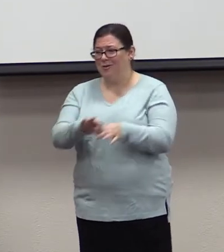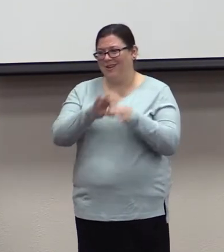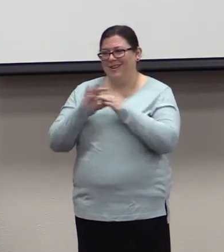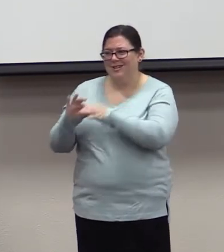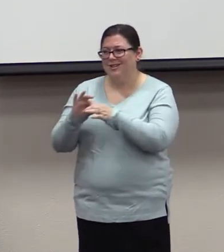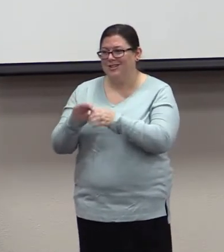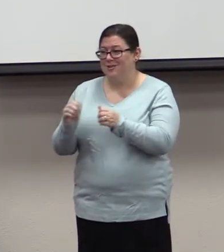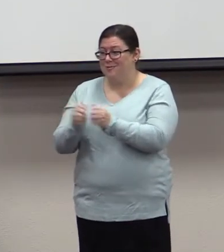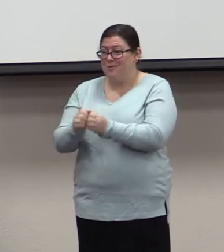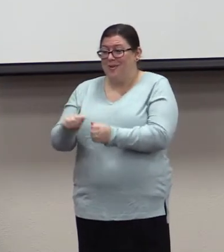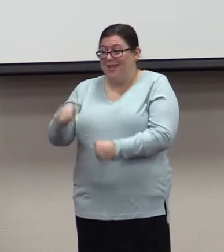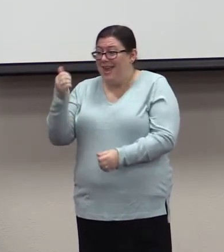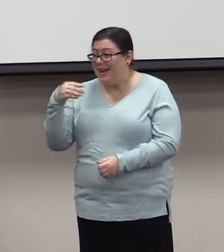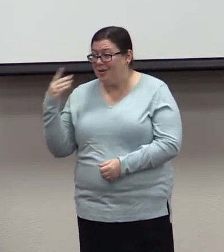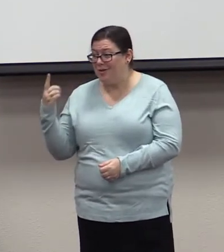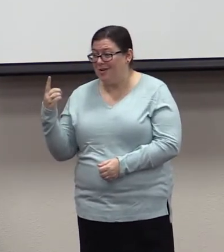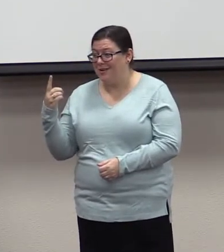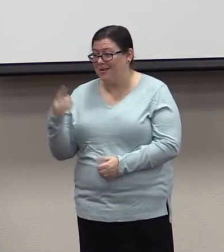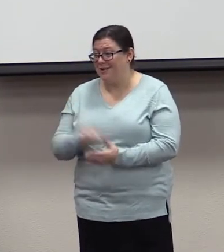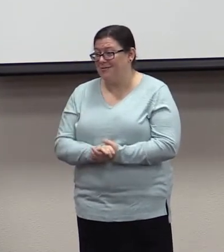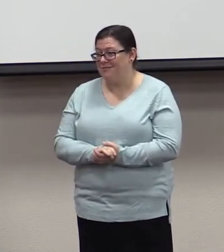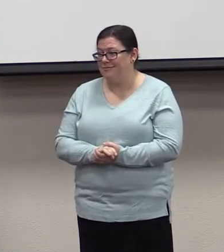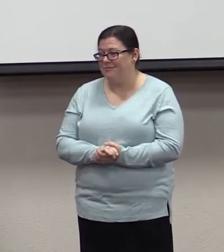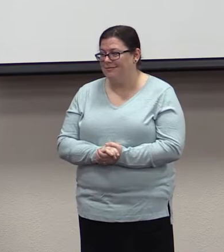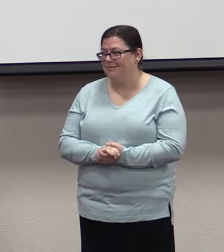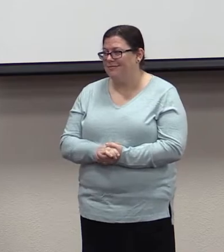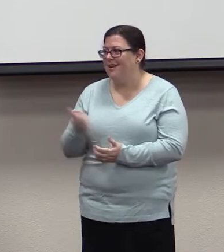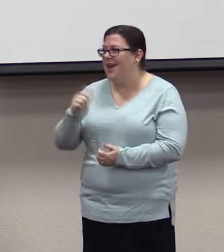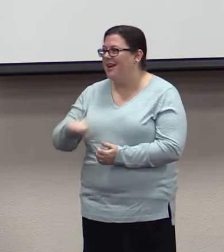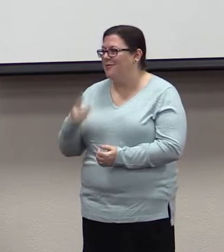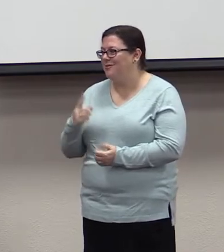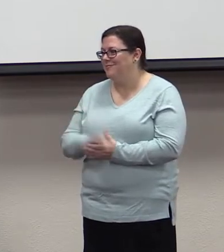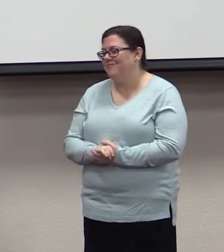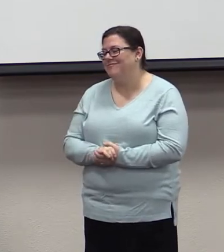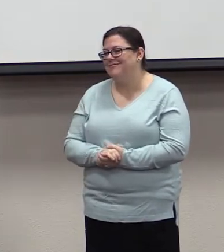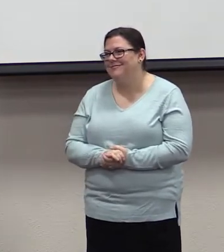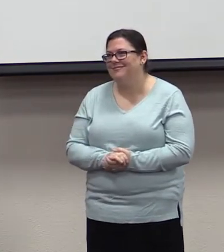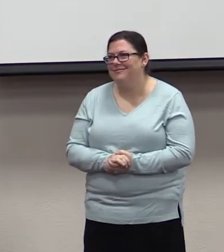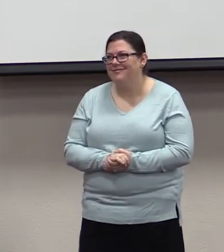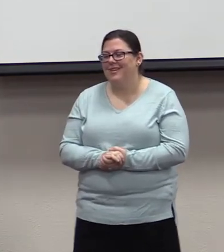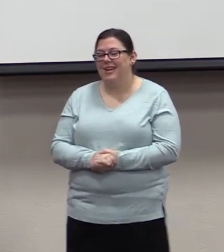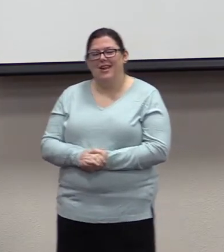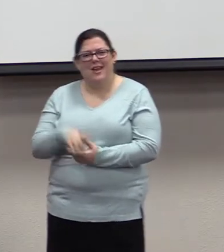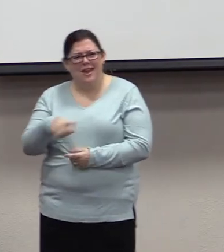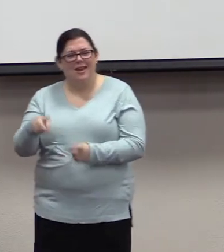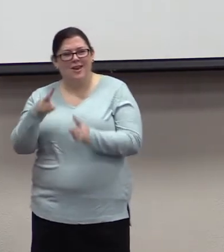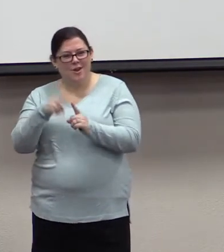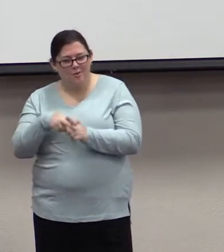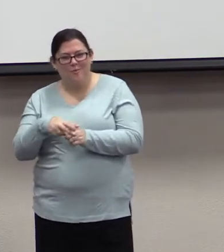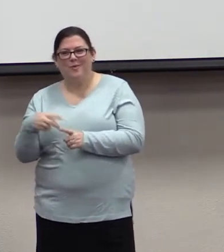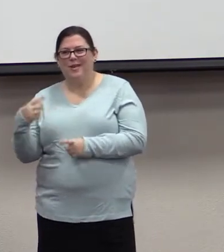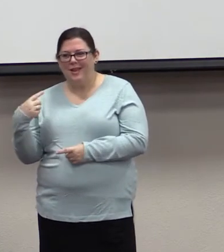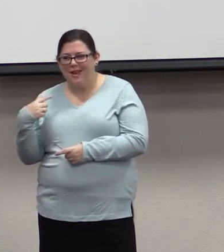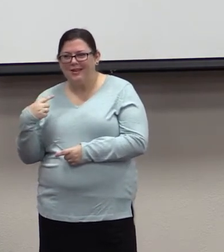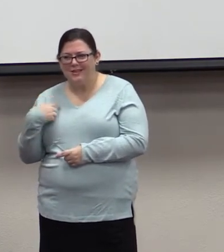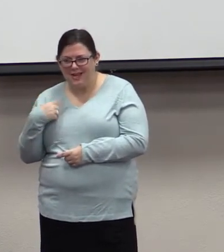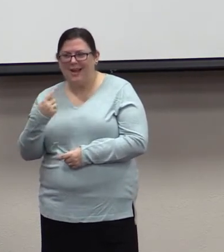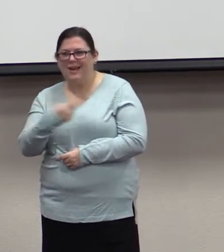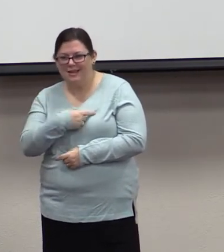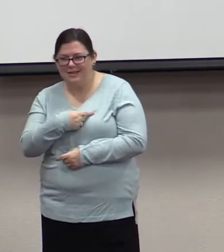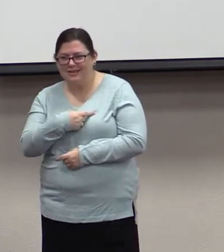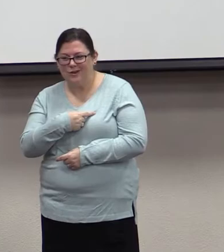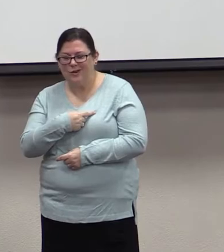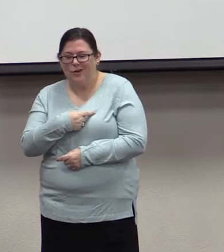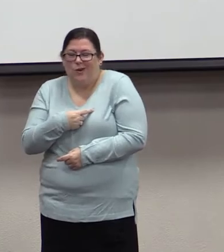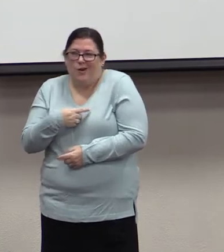passage, that it actually applies to us. We might read this and think, it doesn't apply to me because